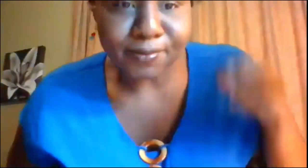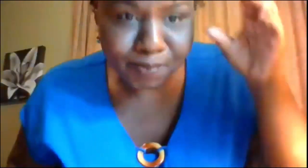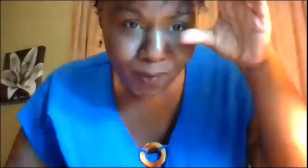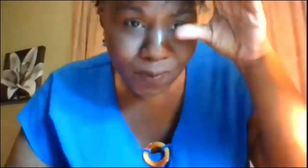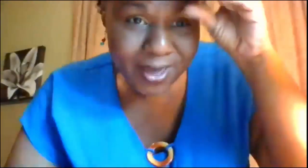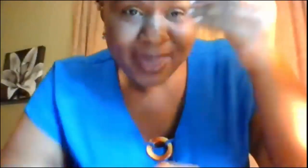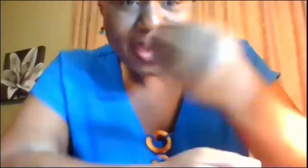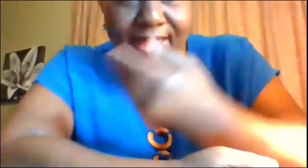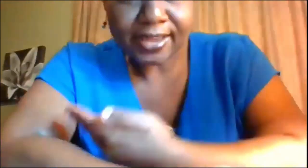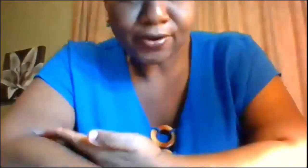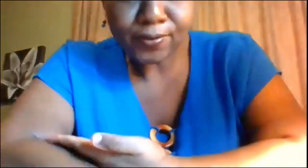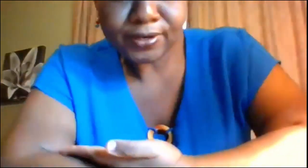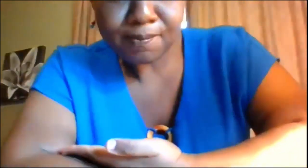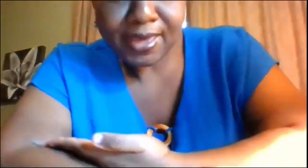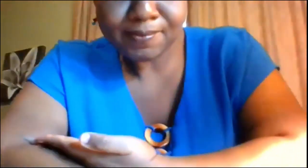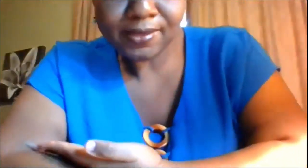boy and like you're holding a baby